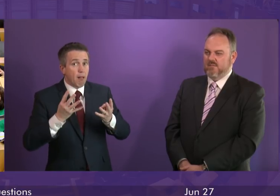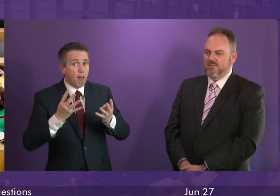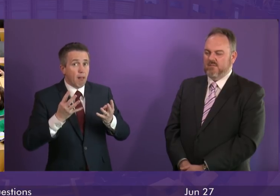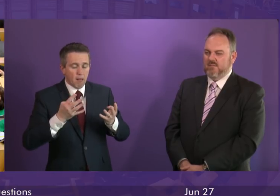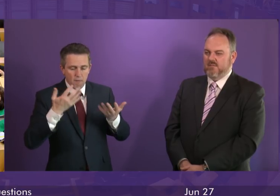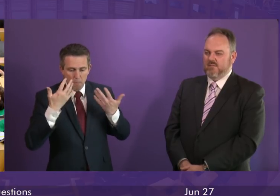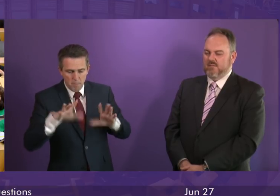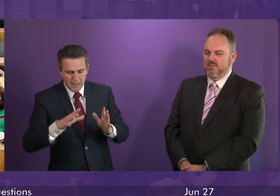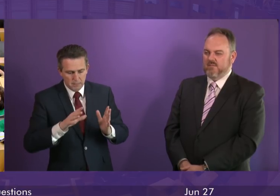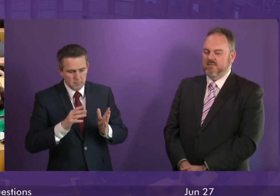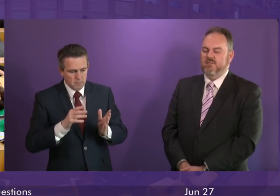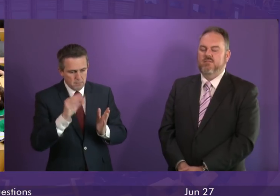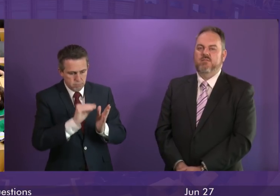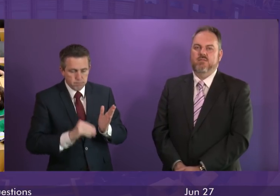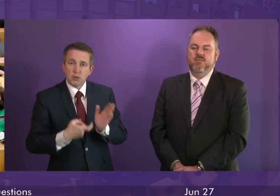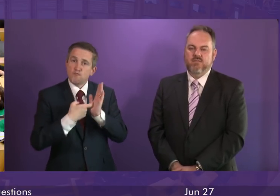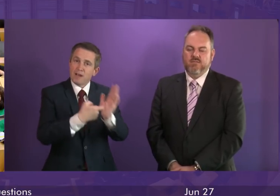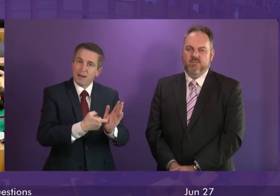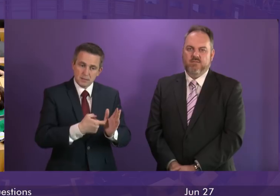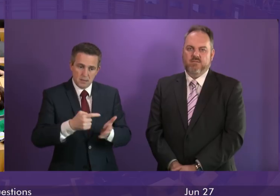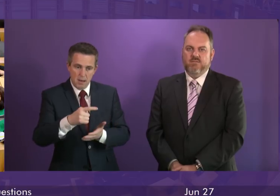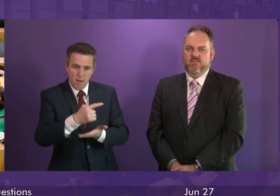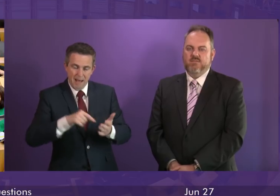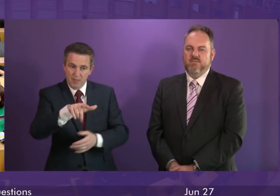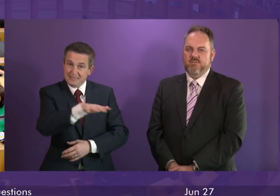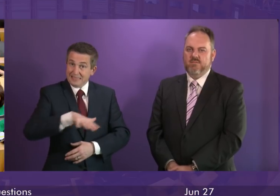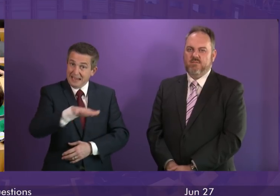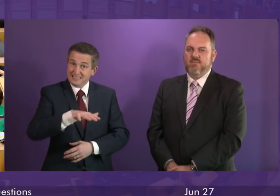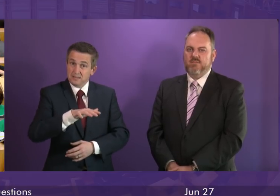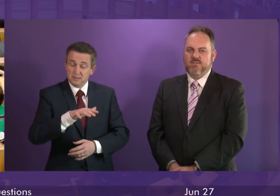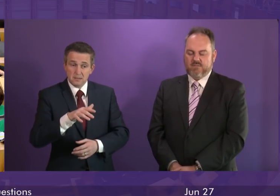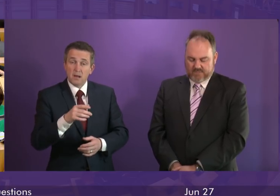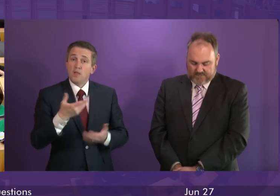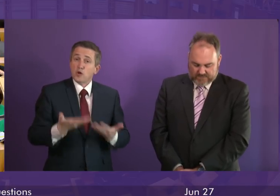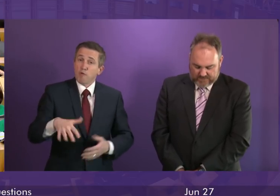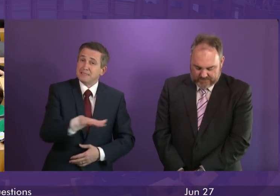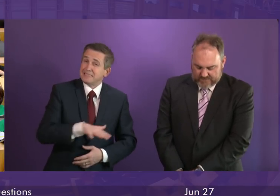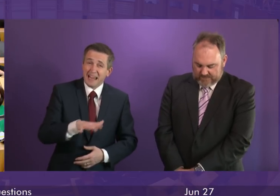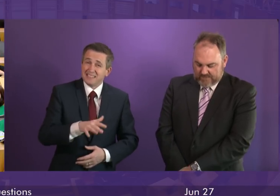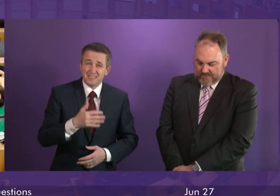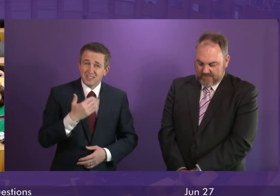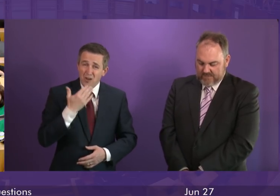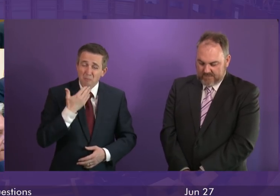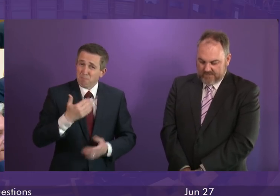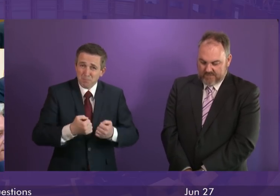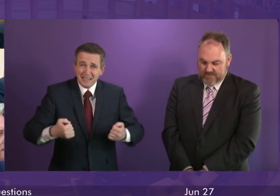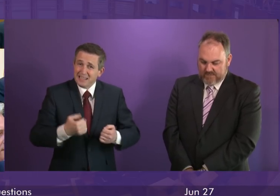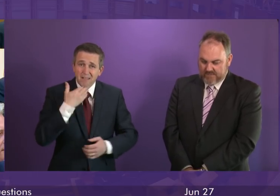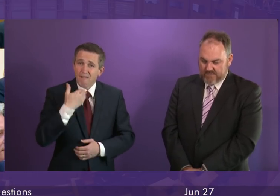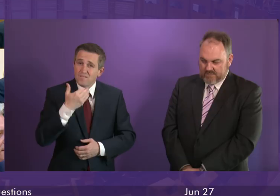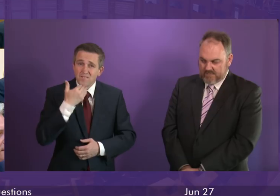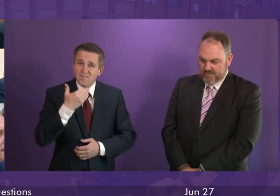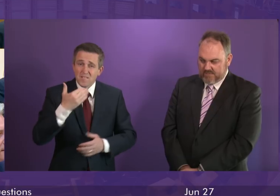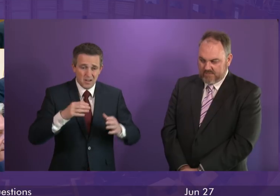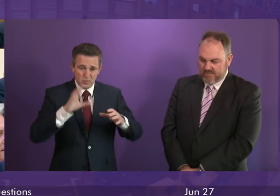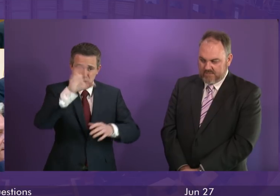put forward recommendations around the site. The issues with the current site is that there is not enough room on the current site to build